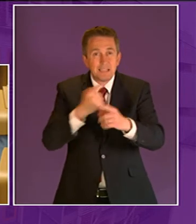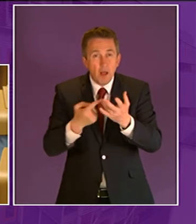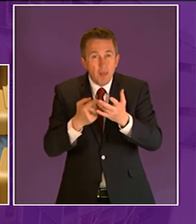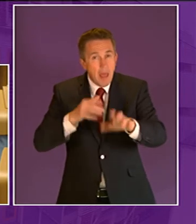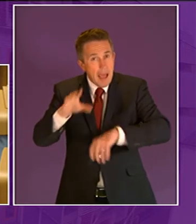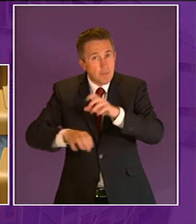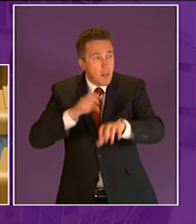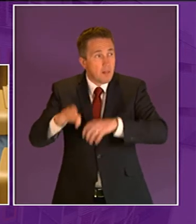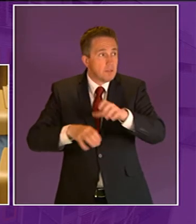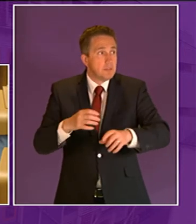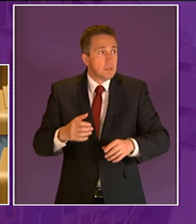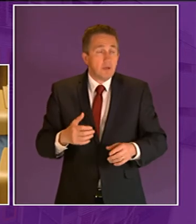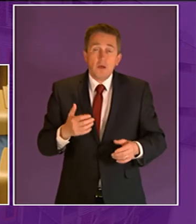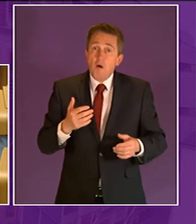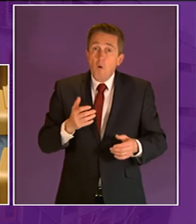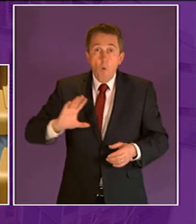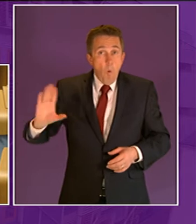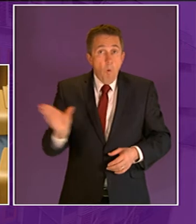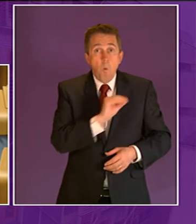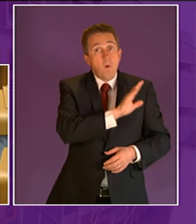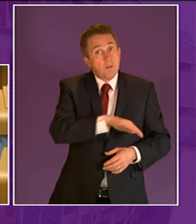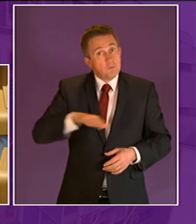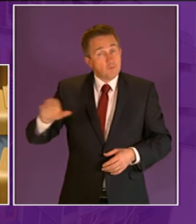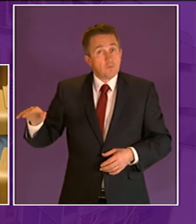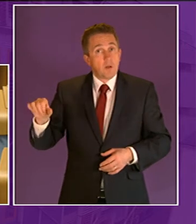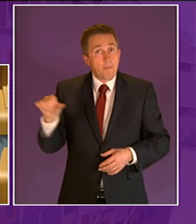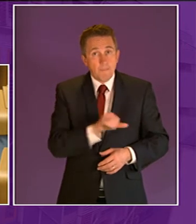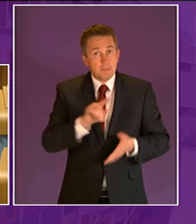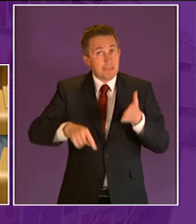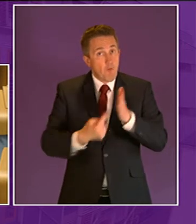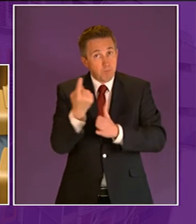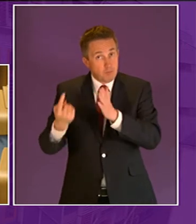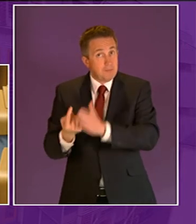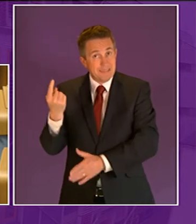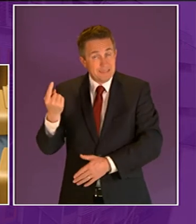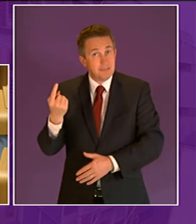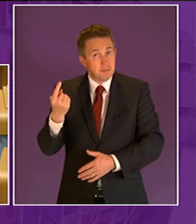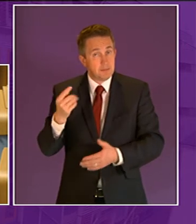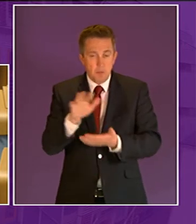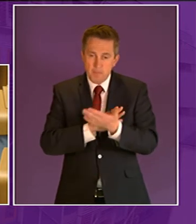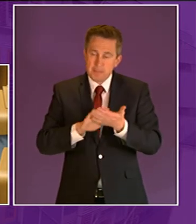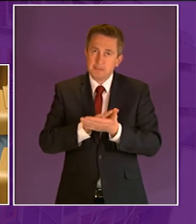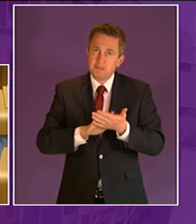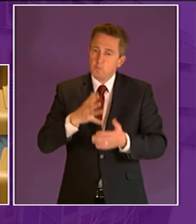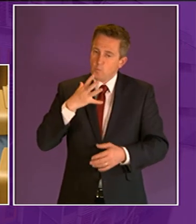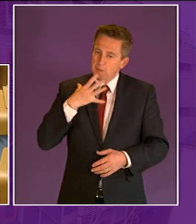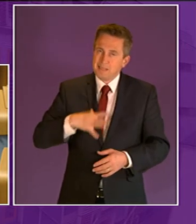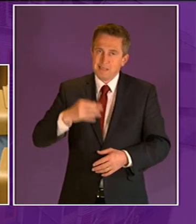we must ensure that all children have these kind of opportunities and that requires taking a robust but a realistic approach to risk